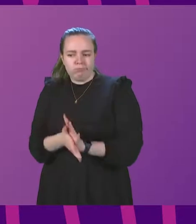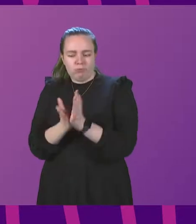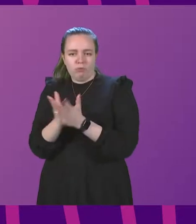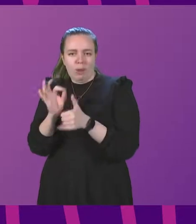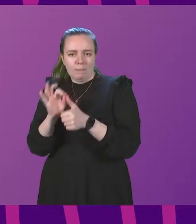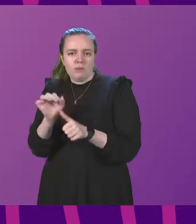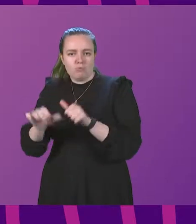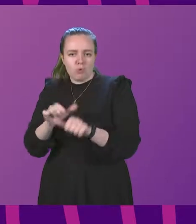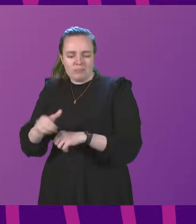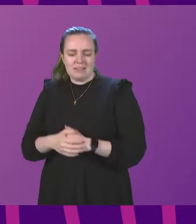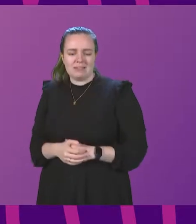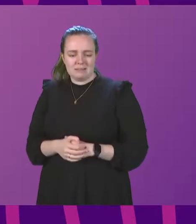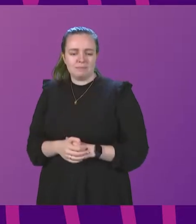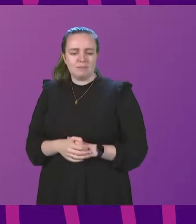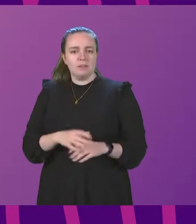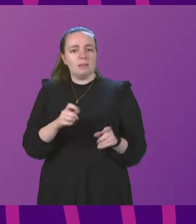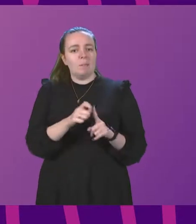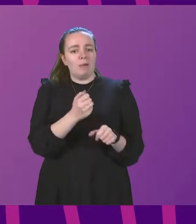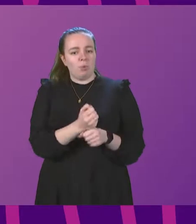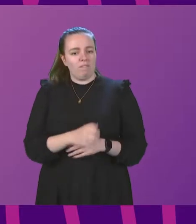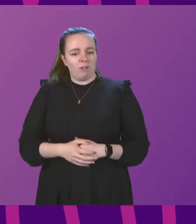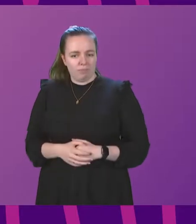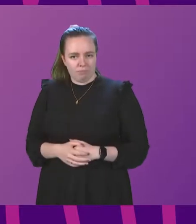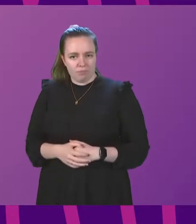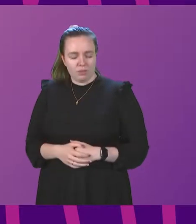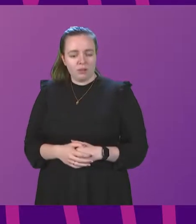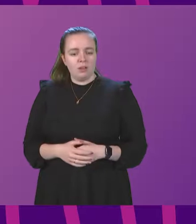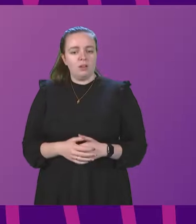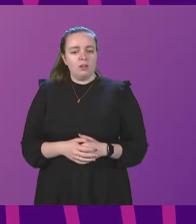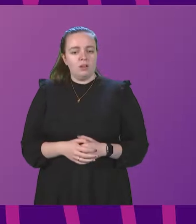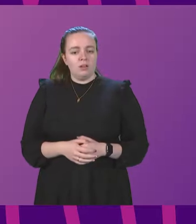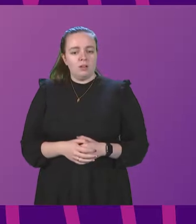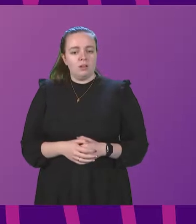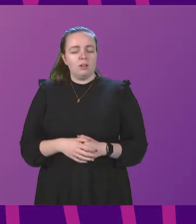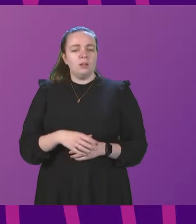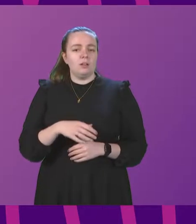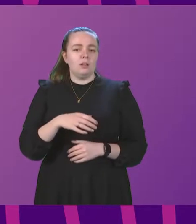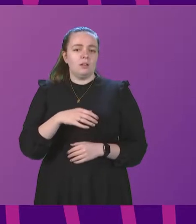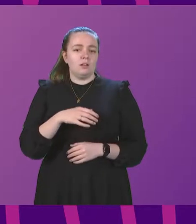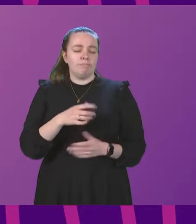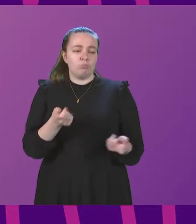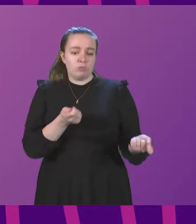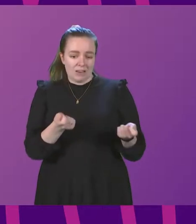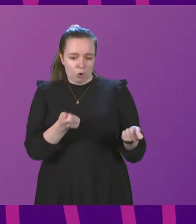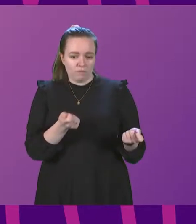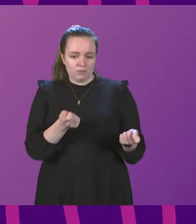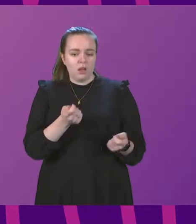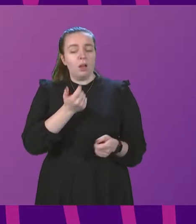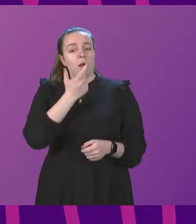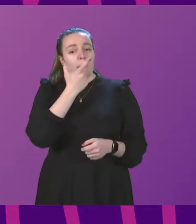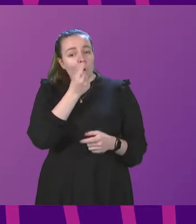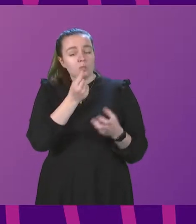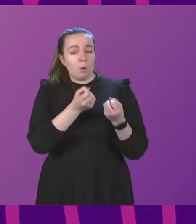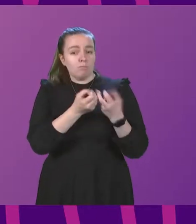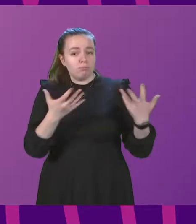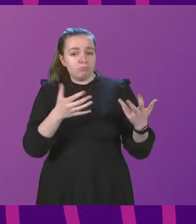process. Pam Gosfield to be followed by James Dornan. The deciding officer, given the possibility that a larger number of pupils